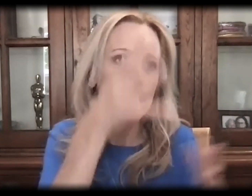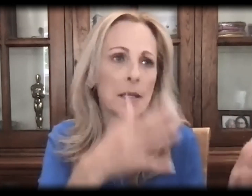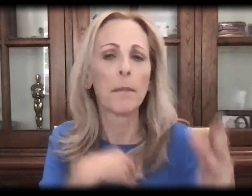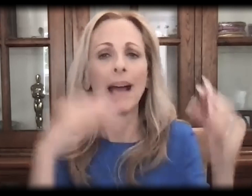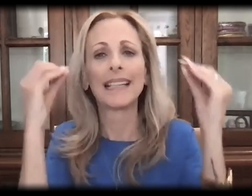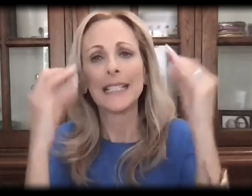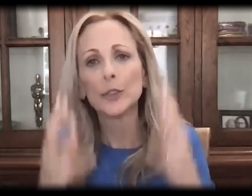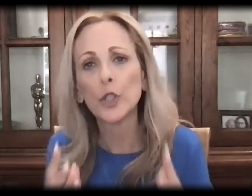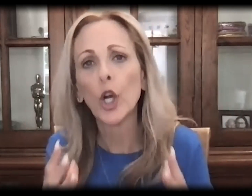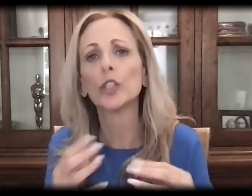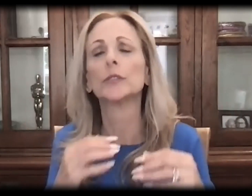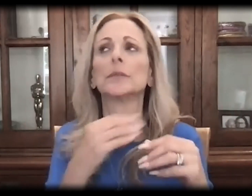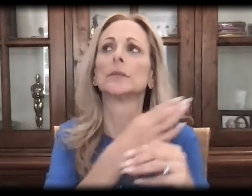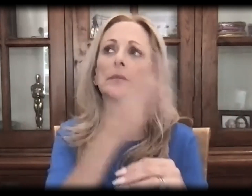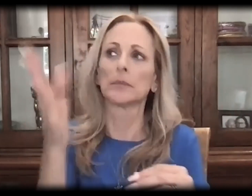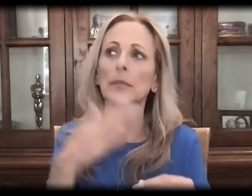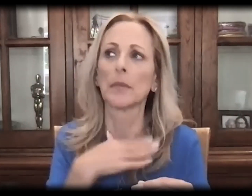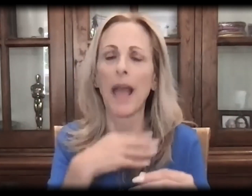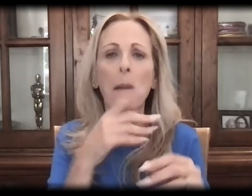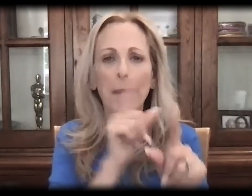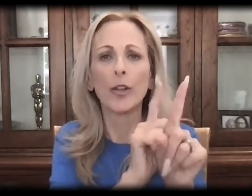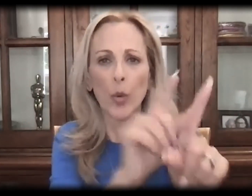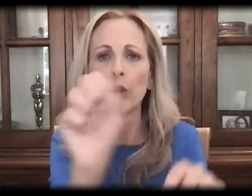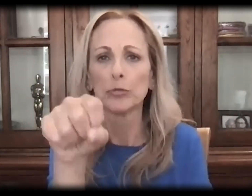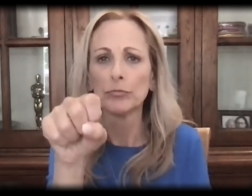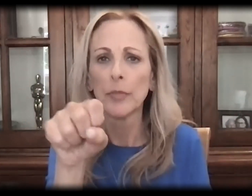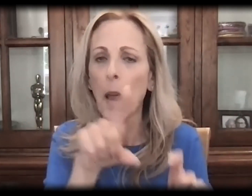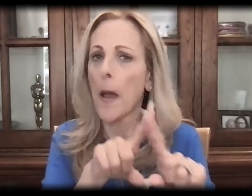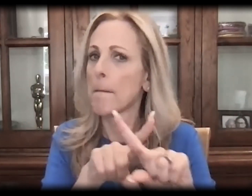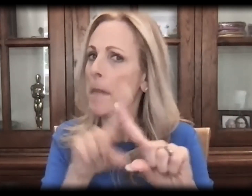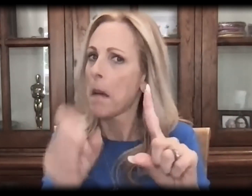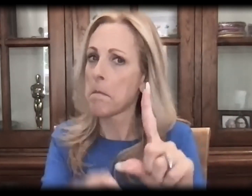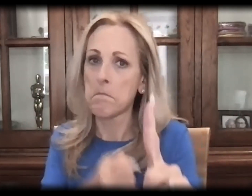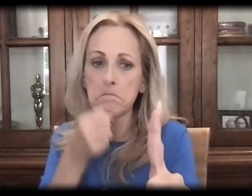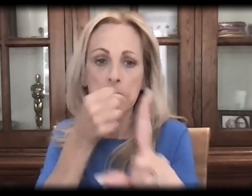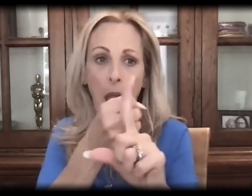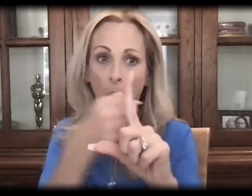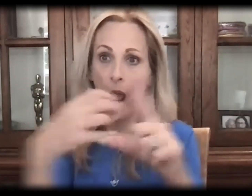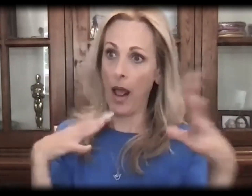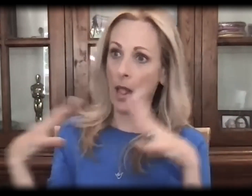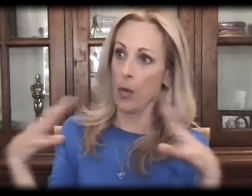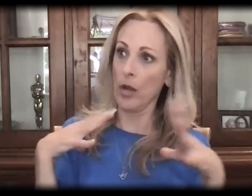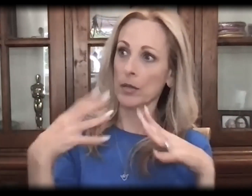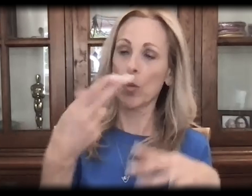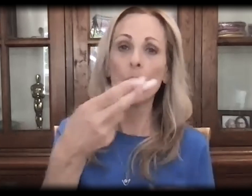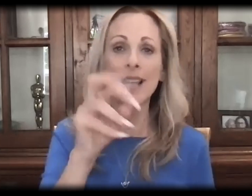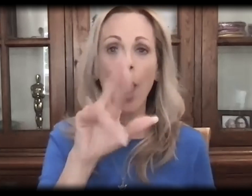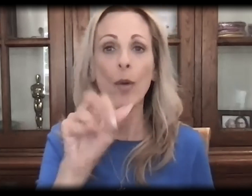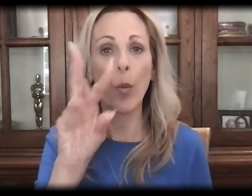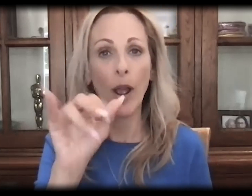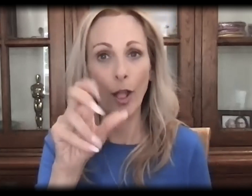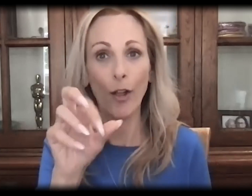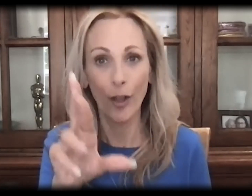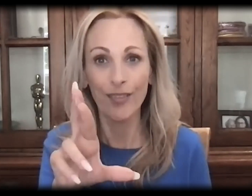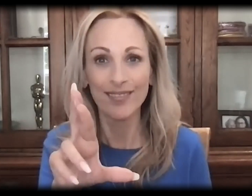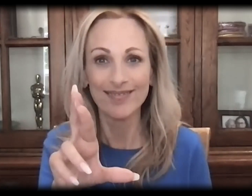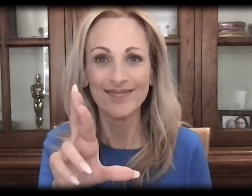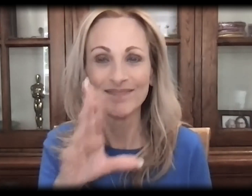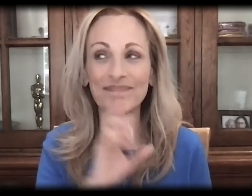Of course, there were my parents, there were my teachers, there were my mentors, other mentors. But the person that really struck it home for me was